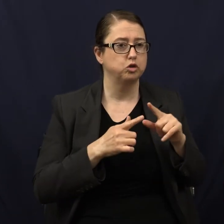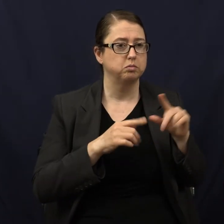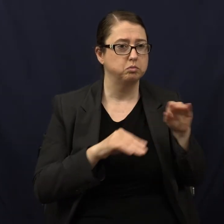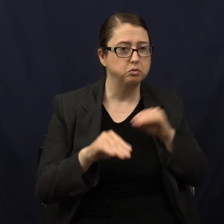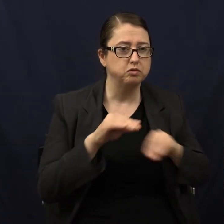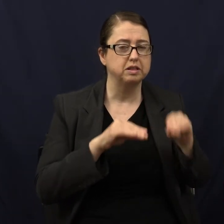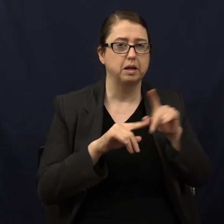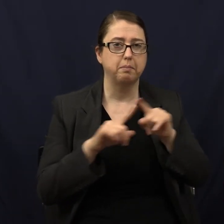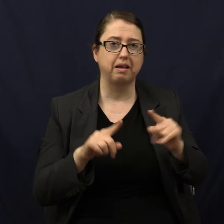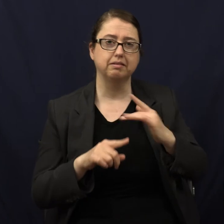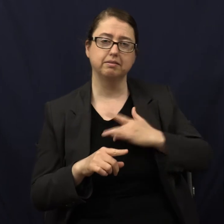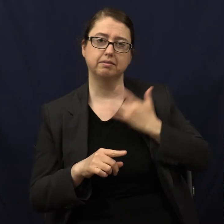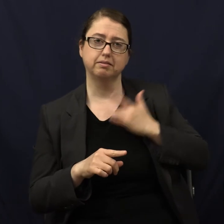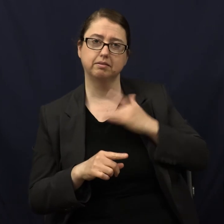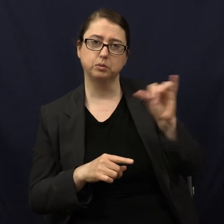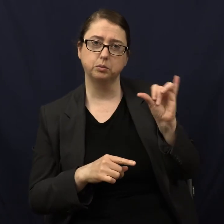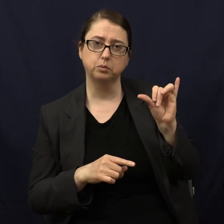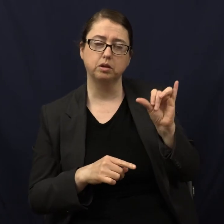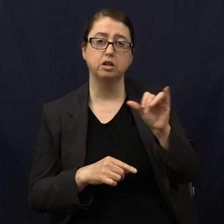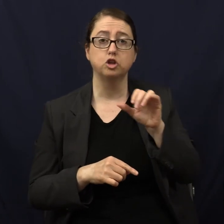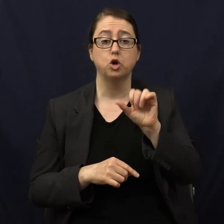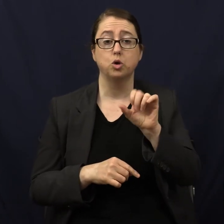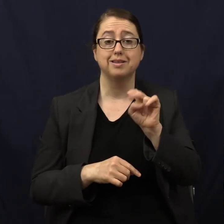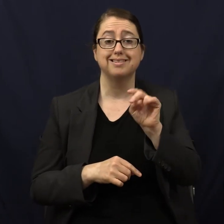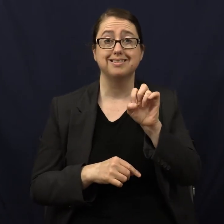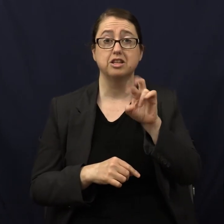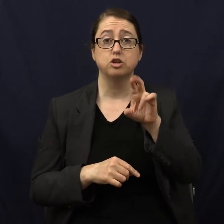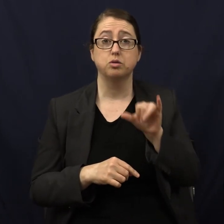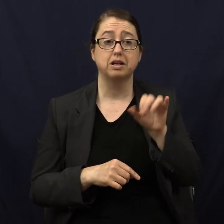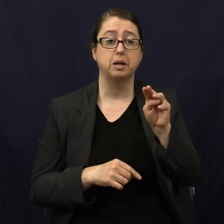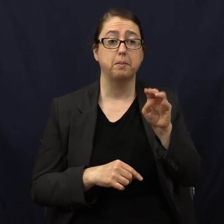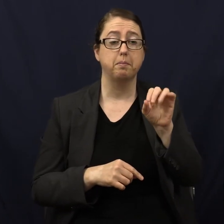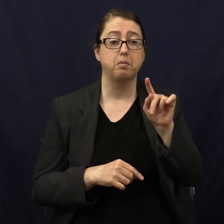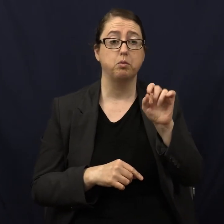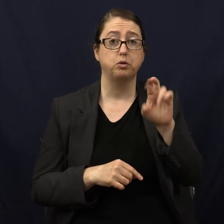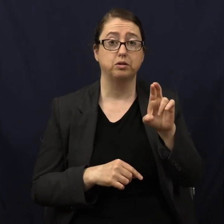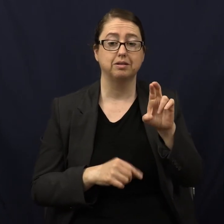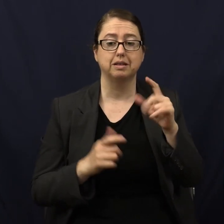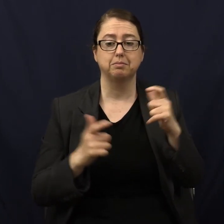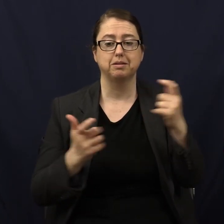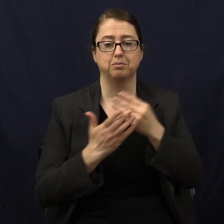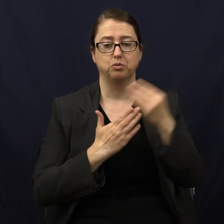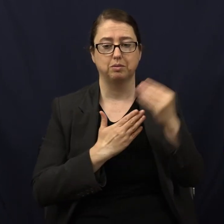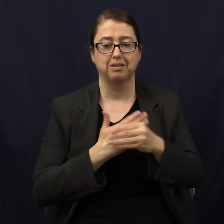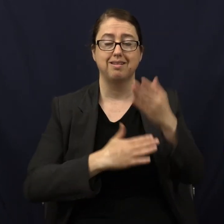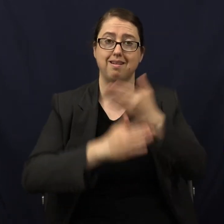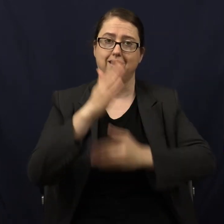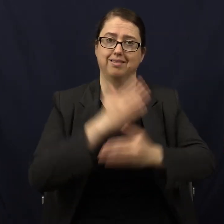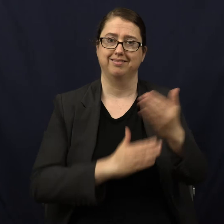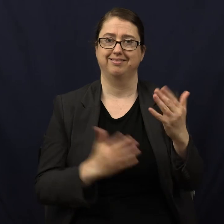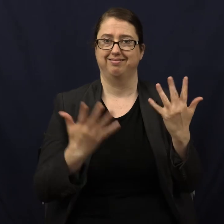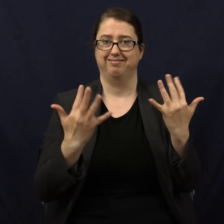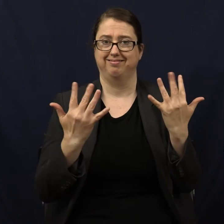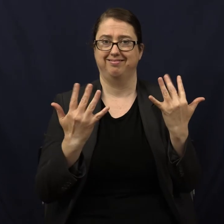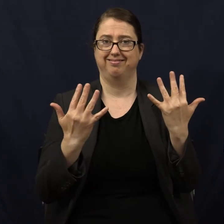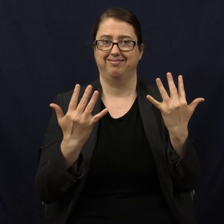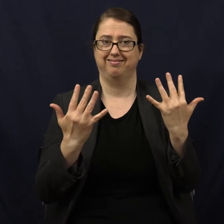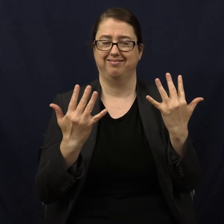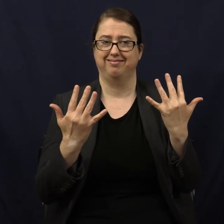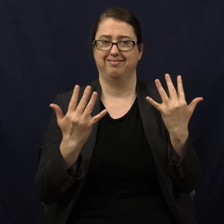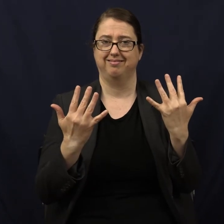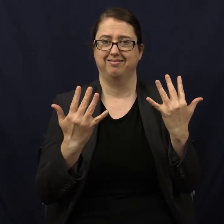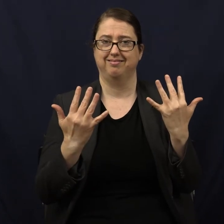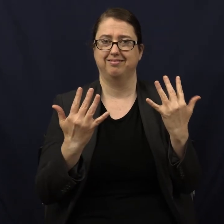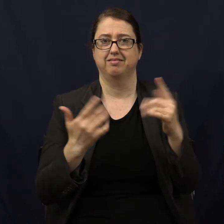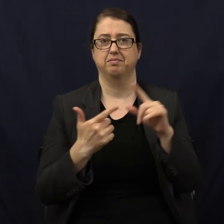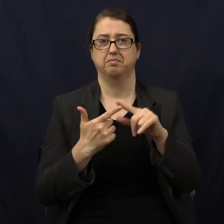sensory. So sensory, motor, biggest program, obviously the hand, right? And then after that,